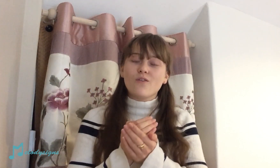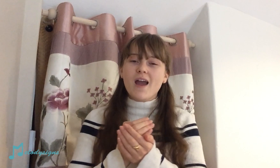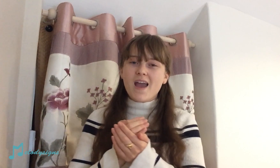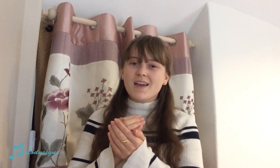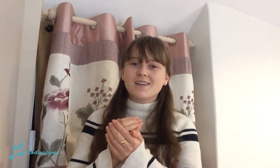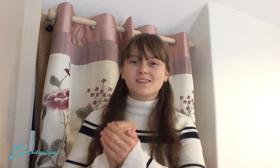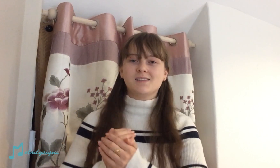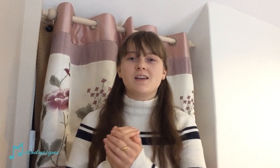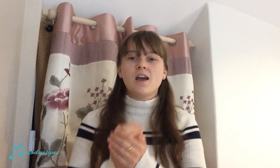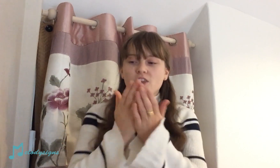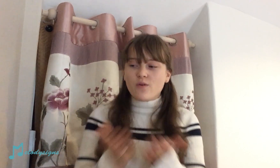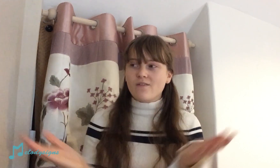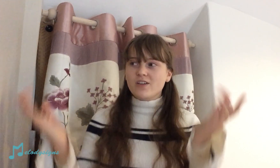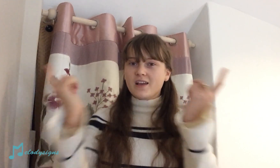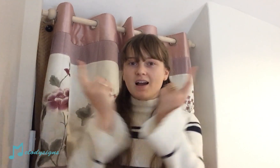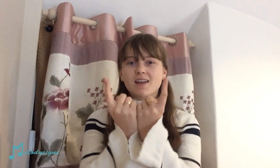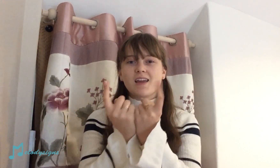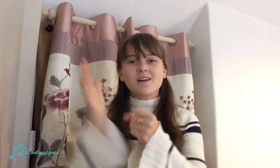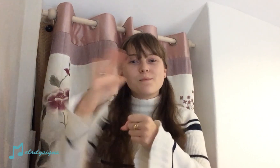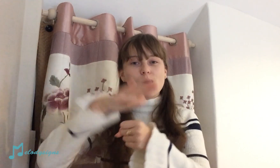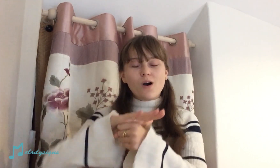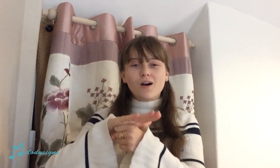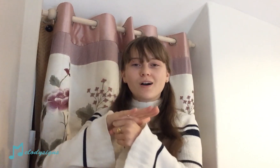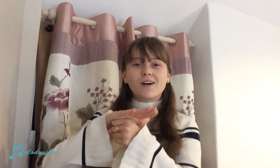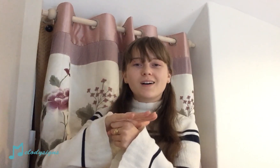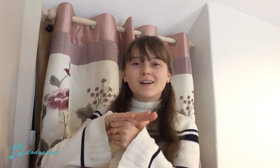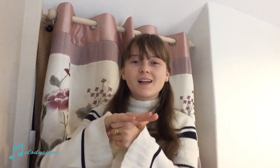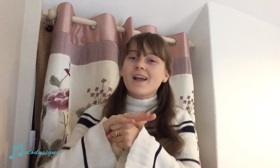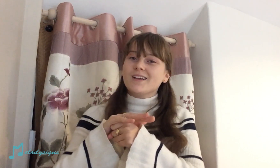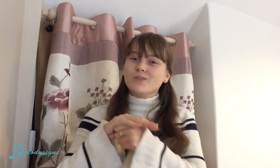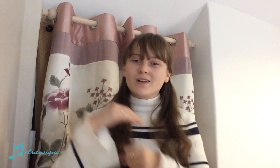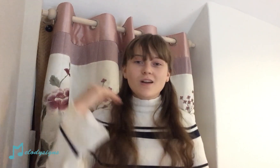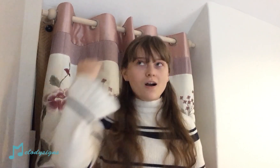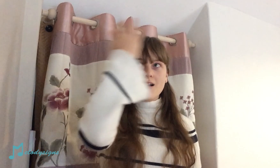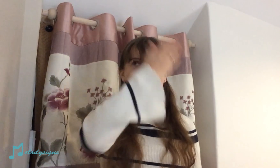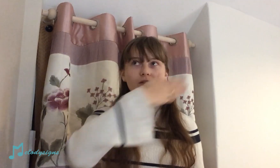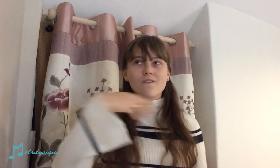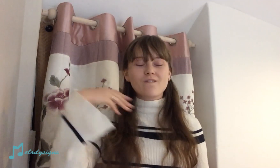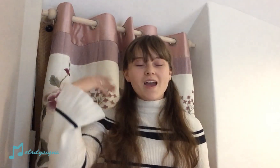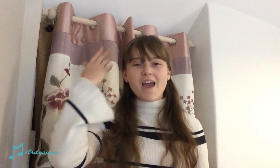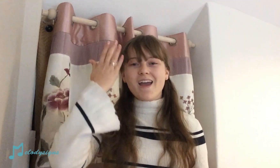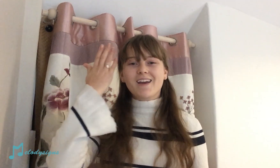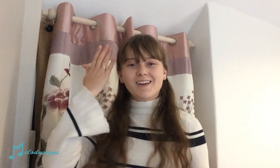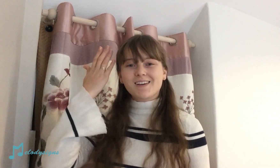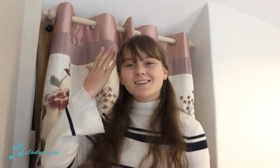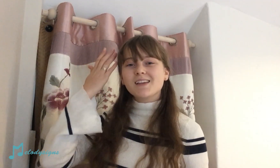grace You're everything I need and more, it's written all over your face